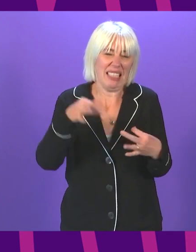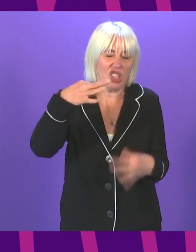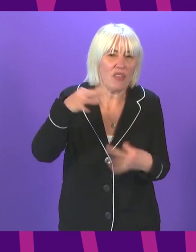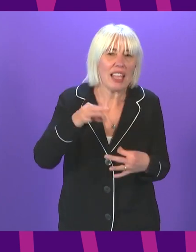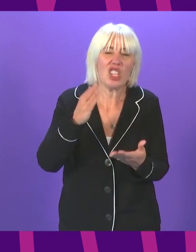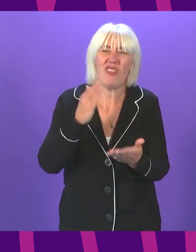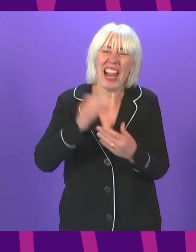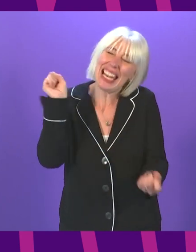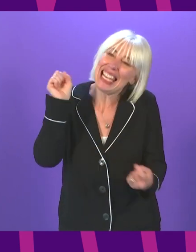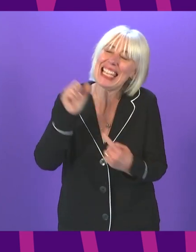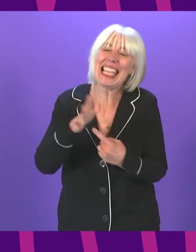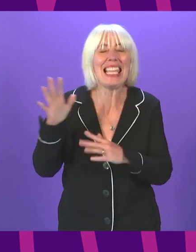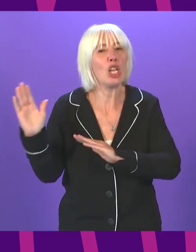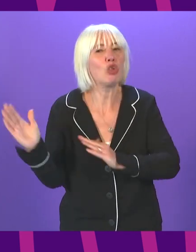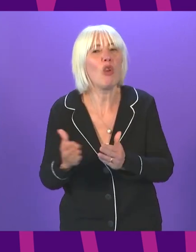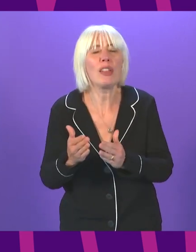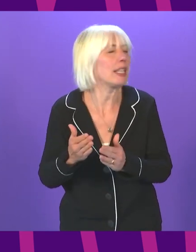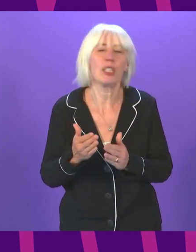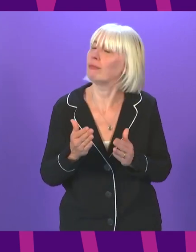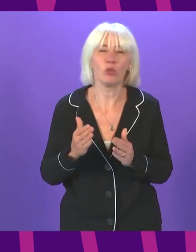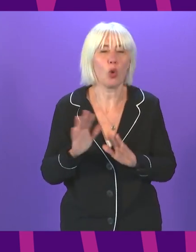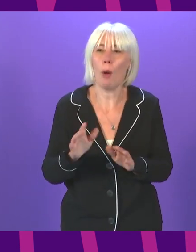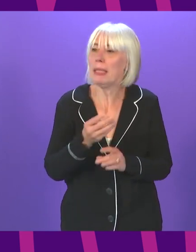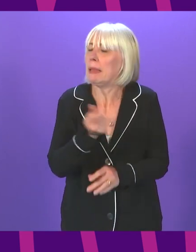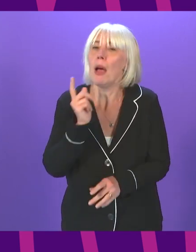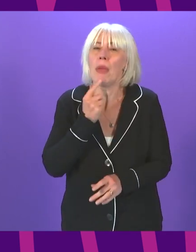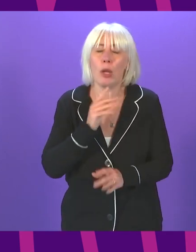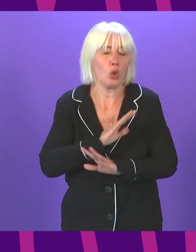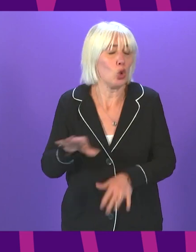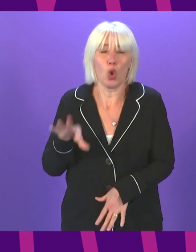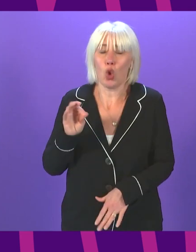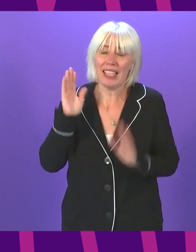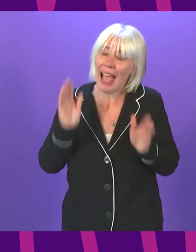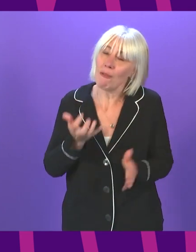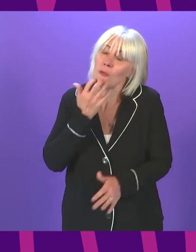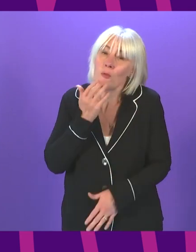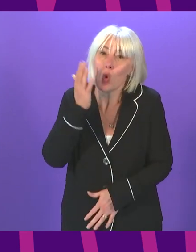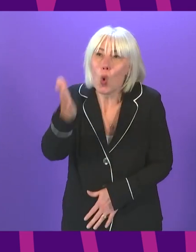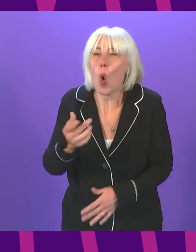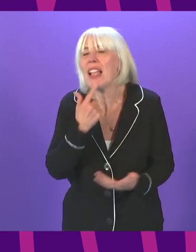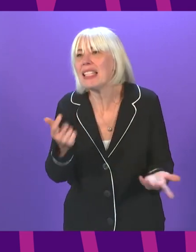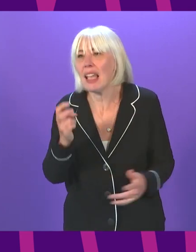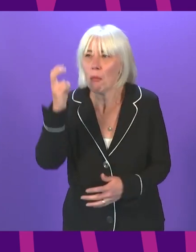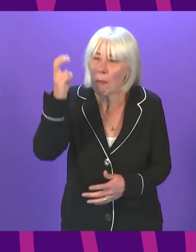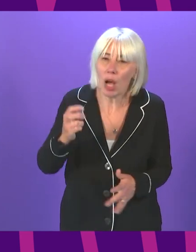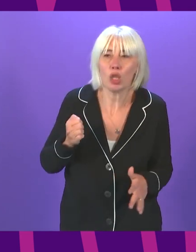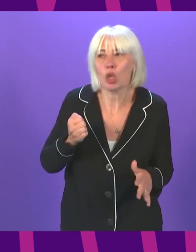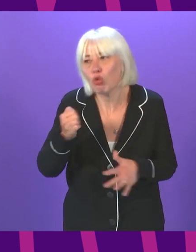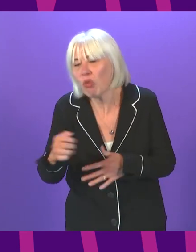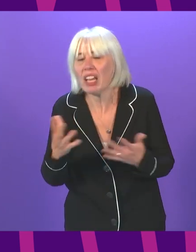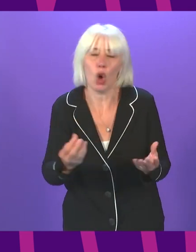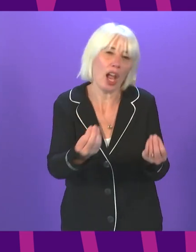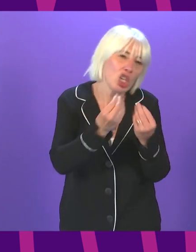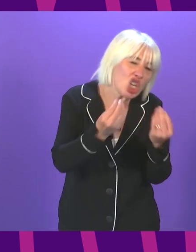key services or in settings where people have no choice over attendance. For example, public transport, education, access